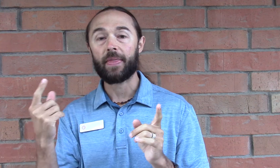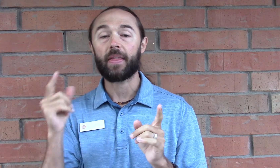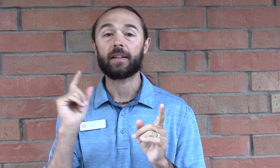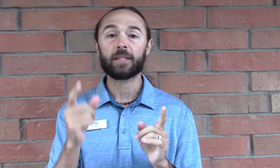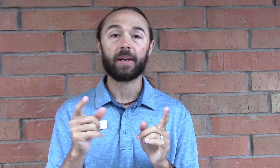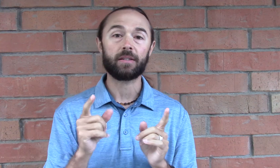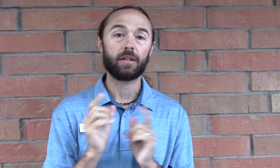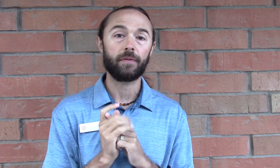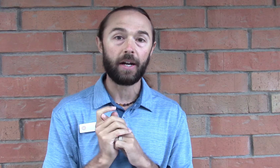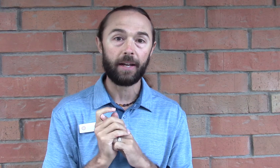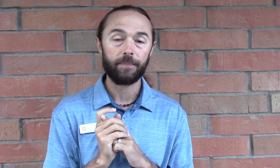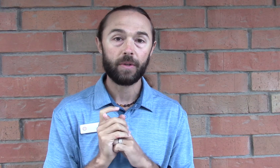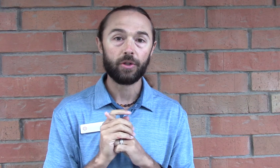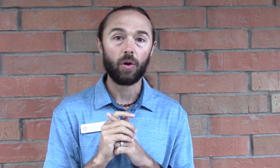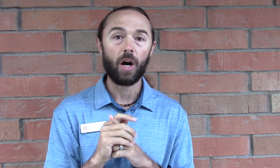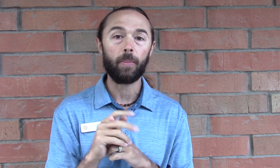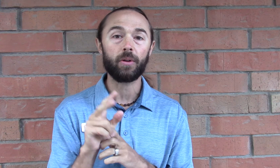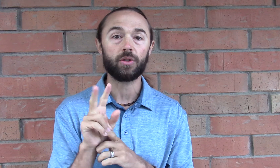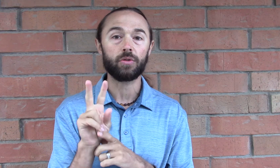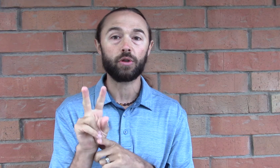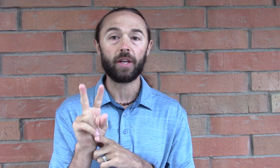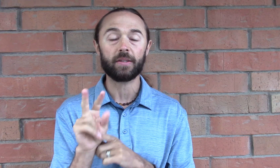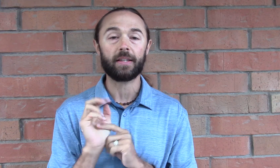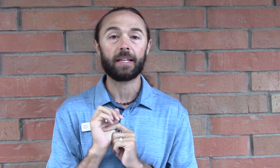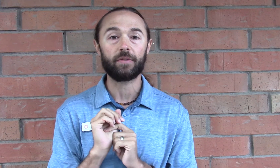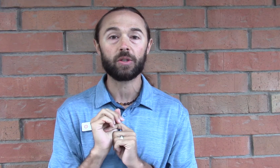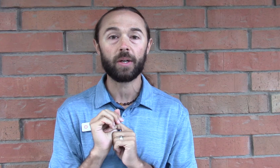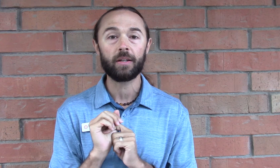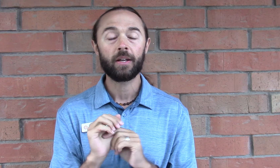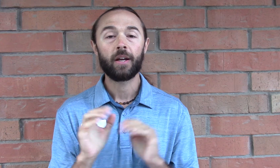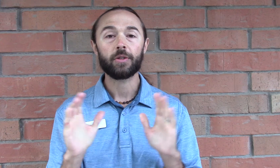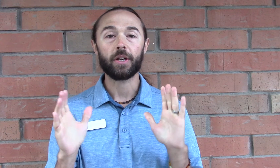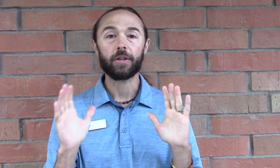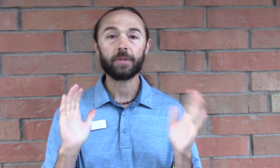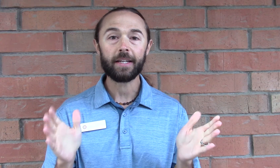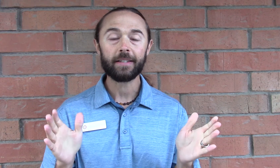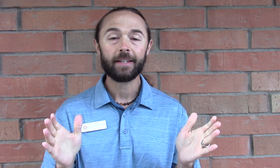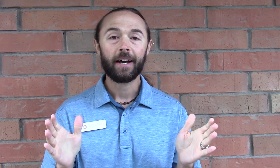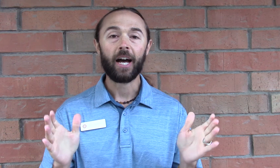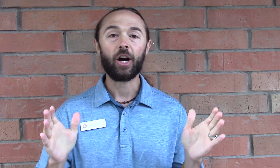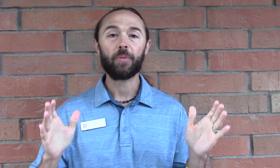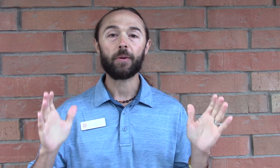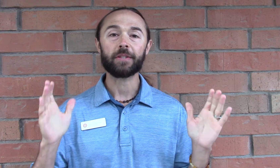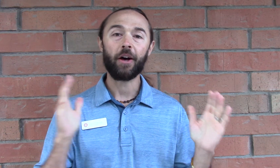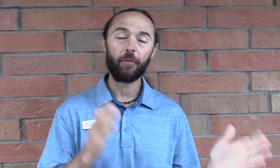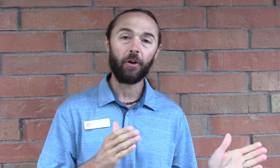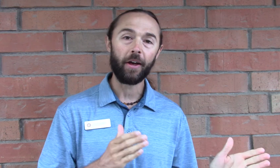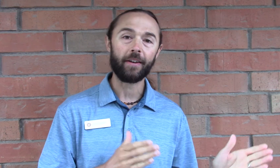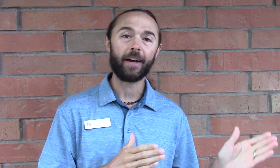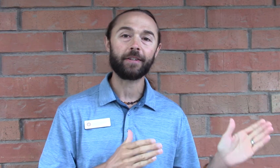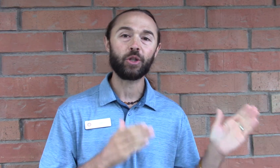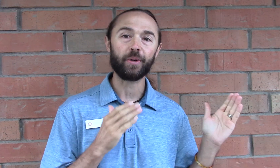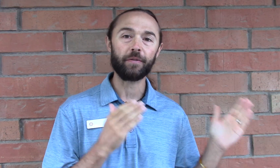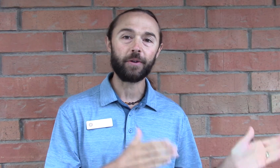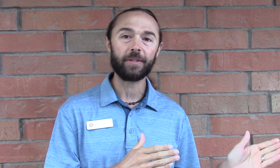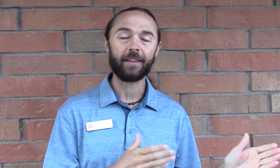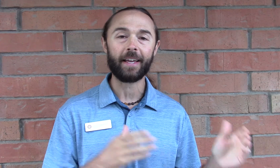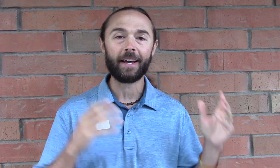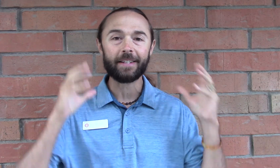that then explains the Gafani. So I'll post those two videos at the end of this one so you can use it. I hope that was helpful and not super confusing like it kind of